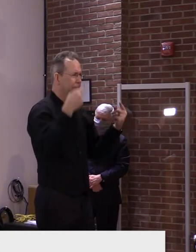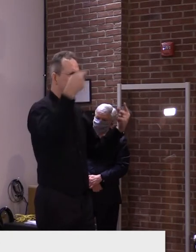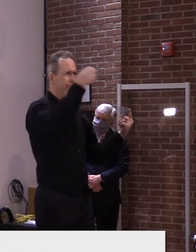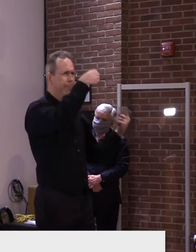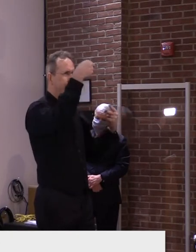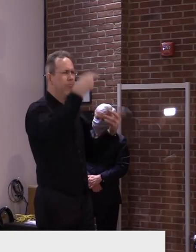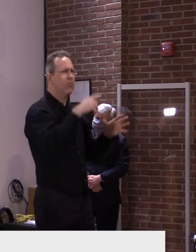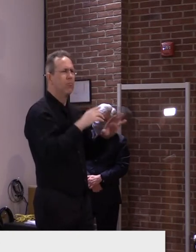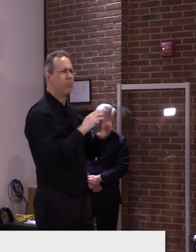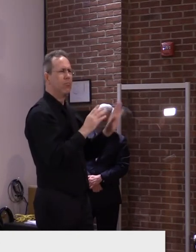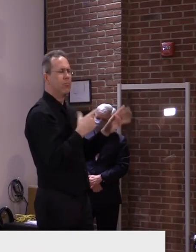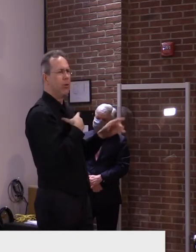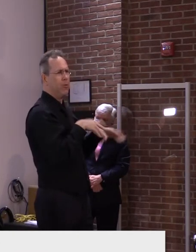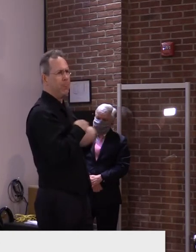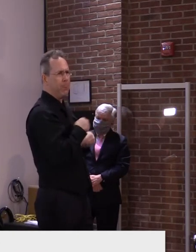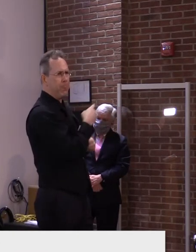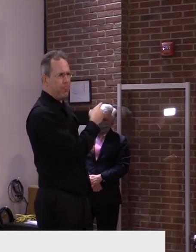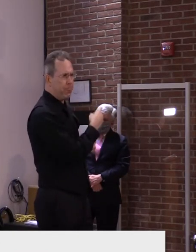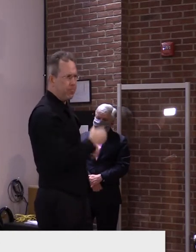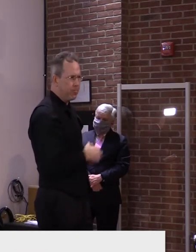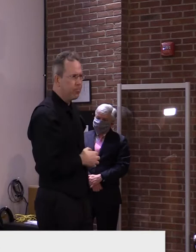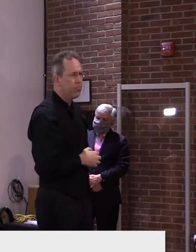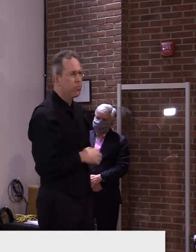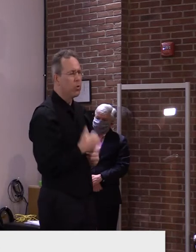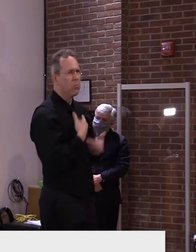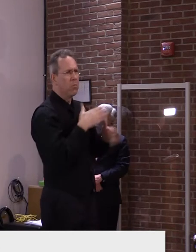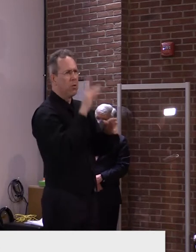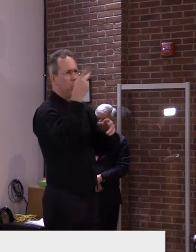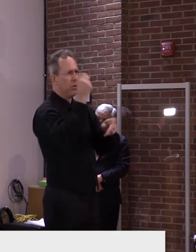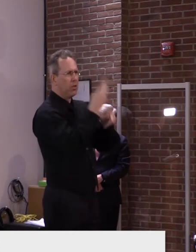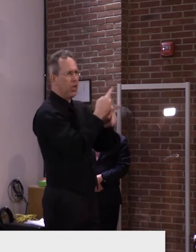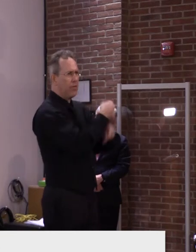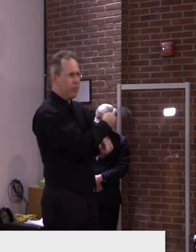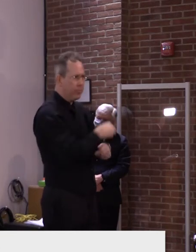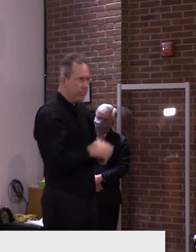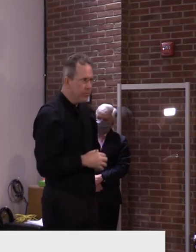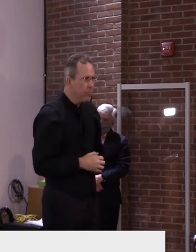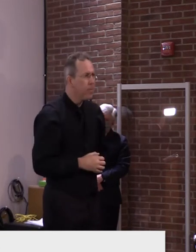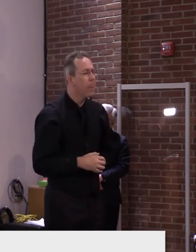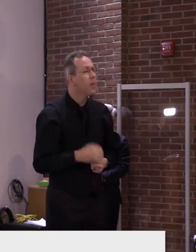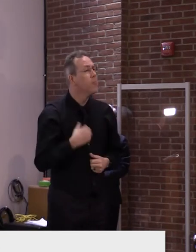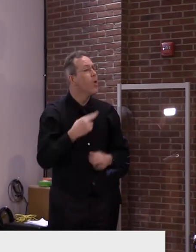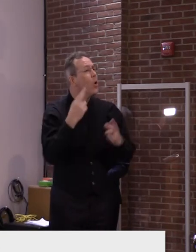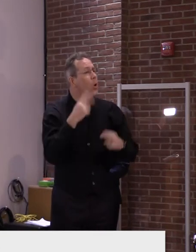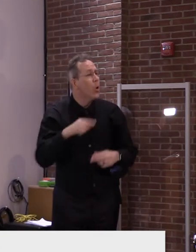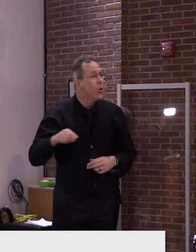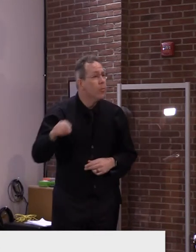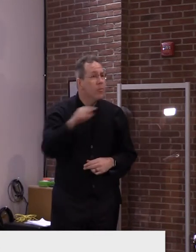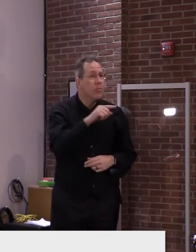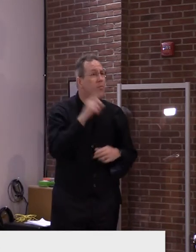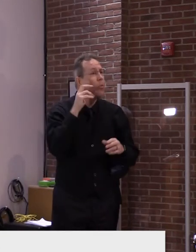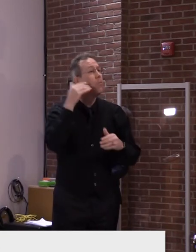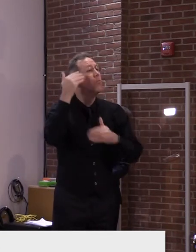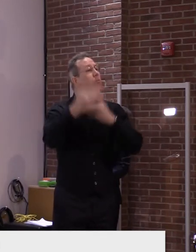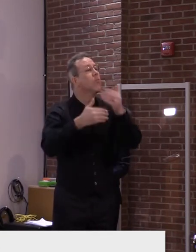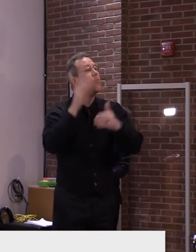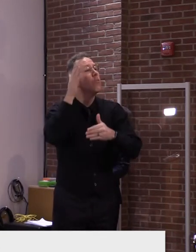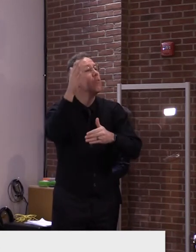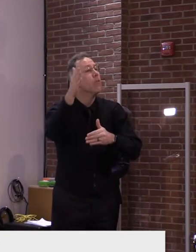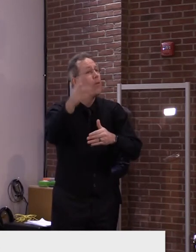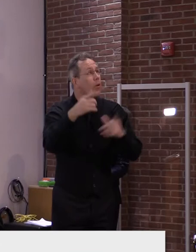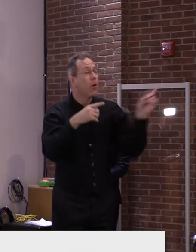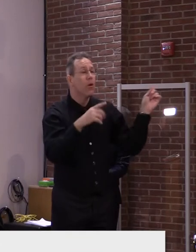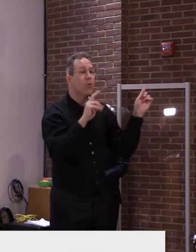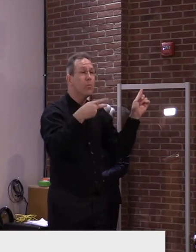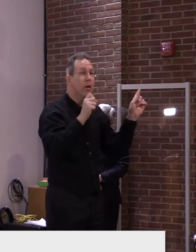agreement with, uh, corporate UPS, but it'd be my hope that they could find a path forward to reopen following our guidance.